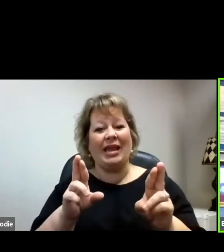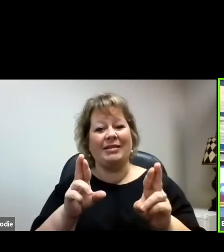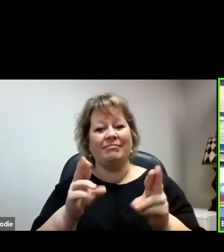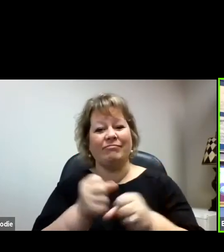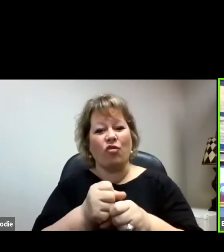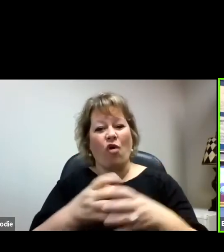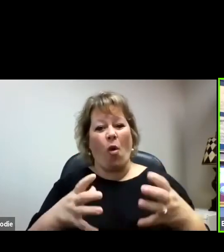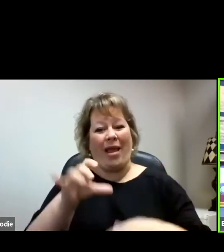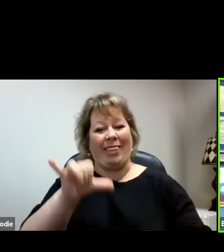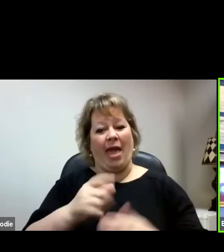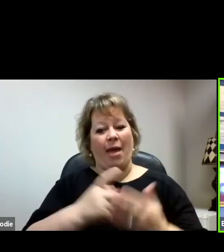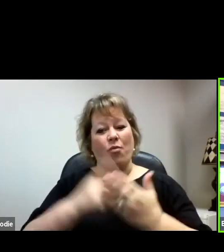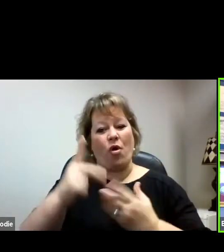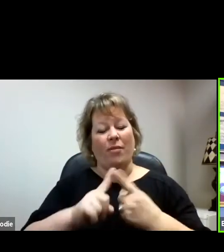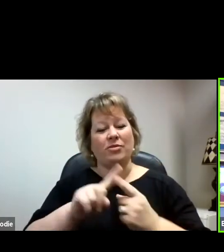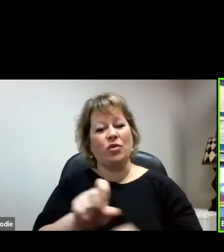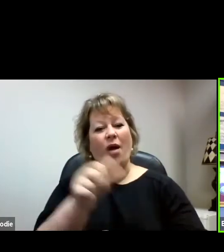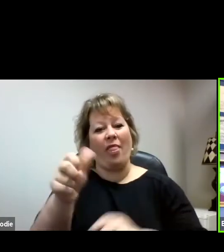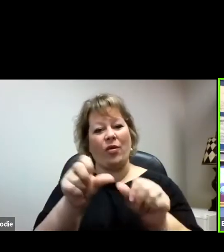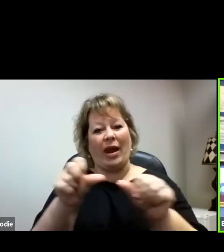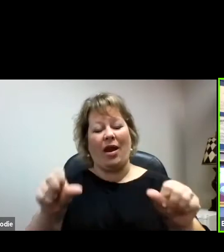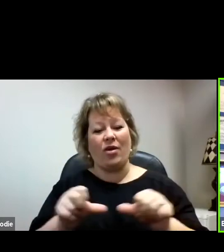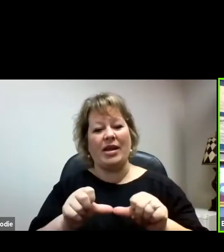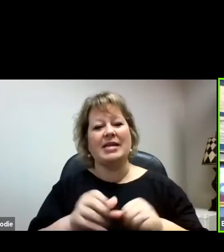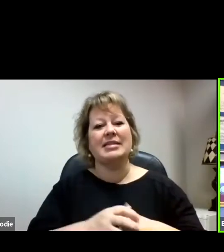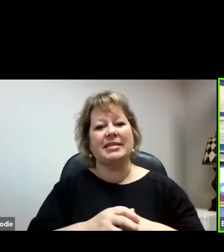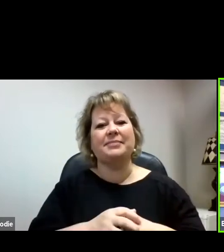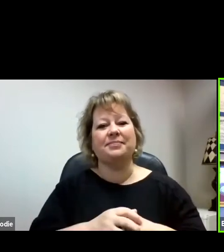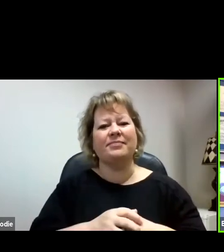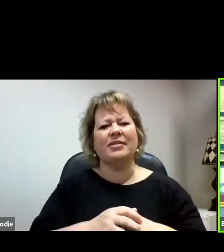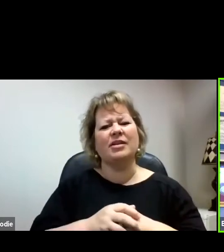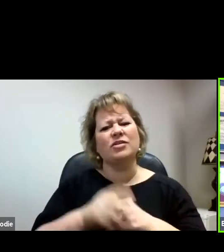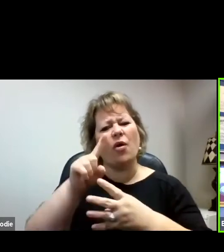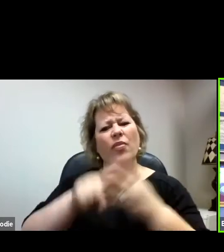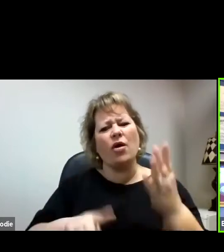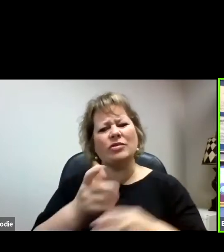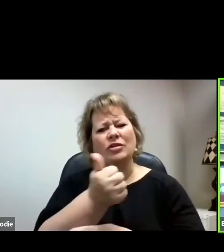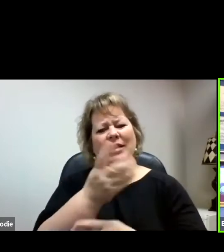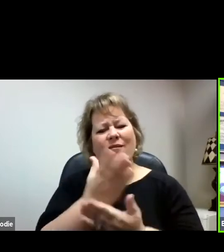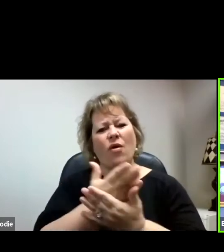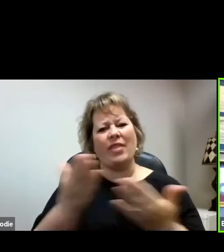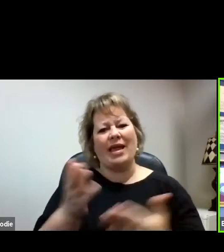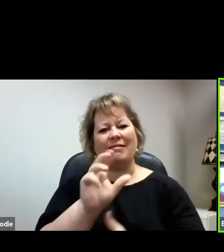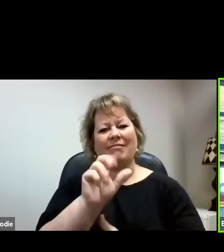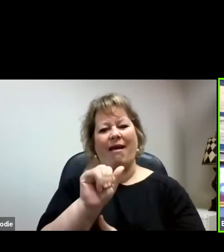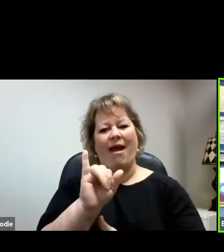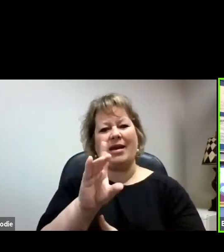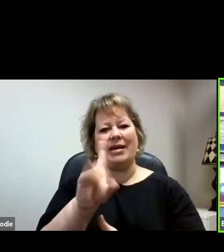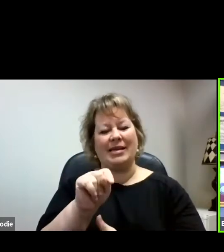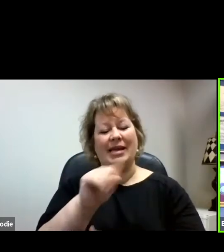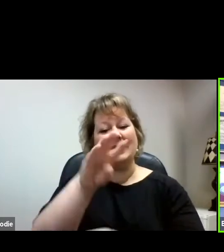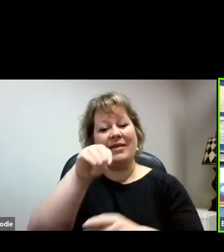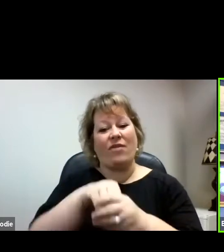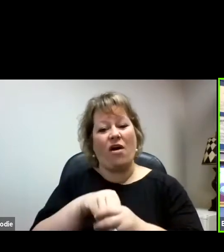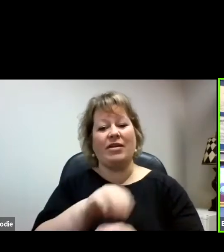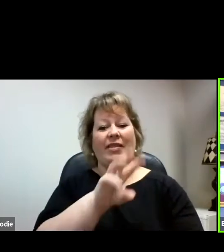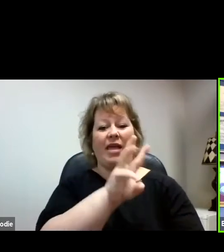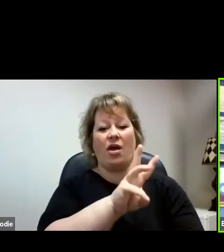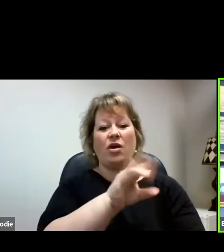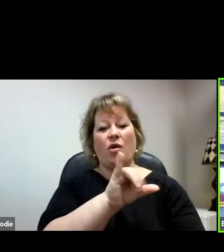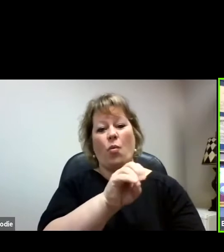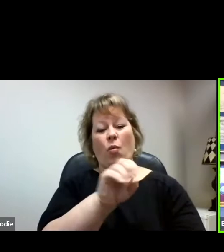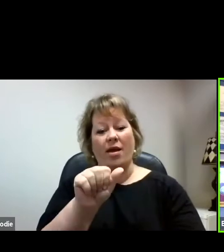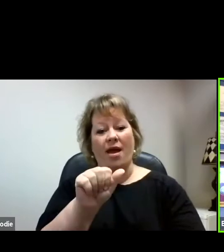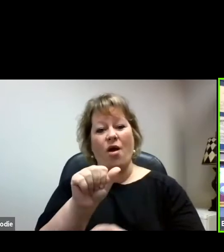that to some other areas. So those are several things that AIDT is involved in. WIOA, Workforce Innovations